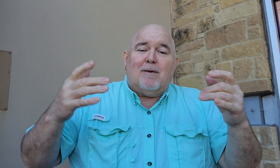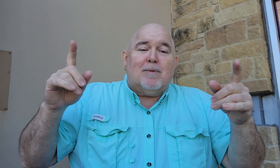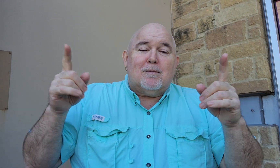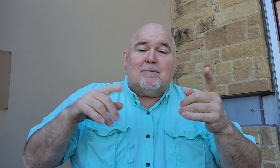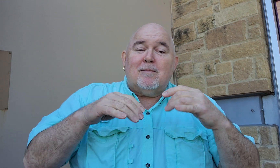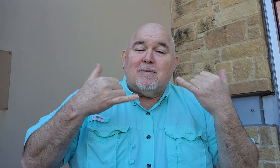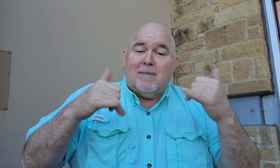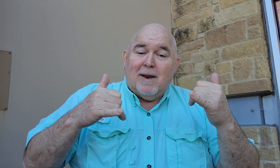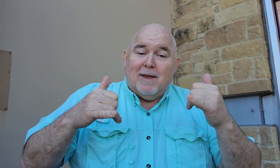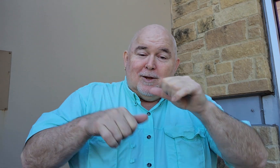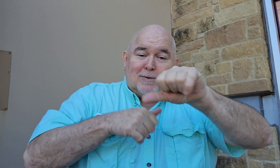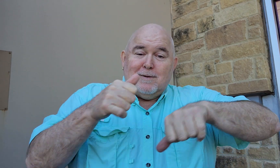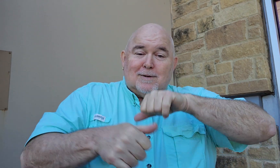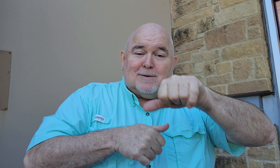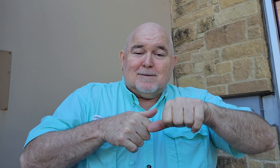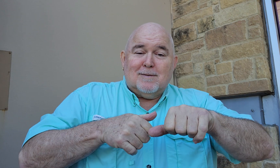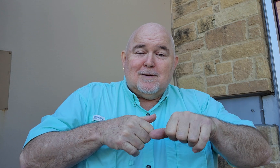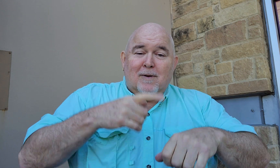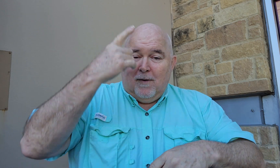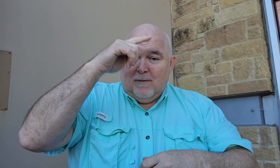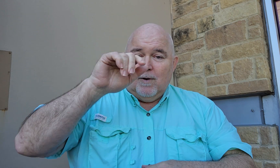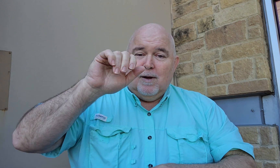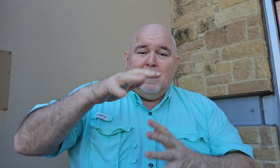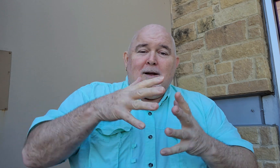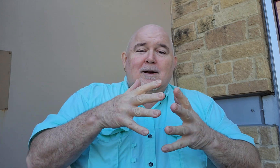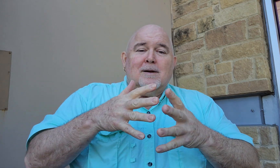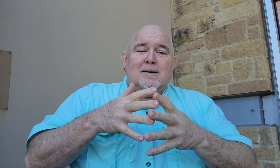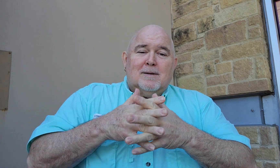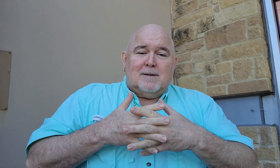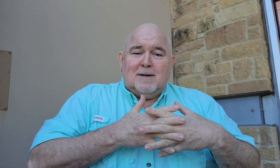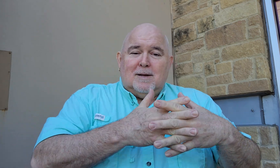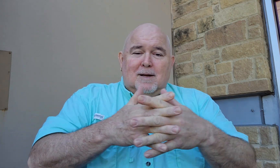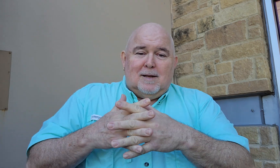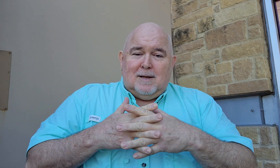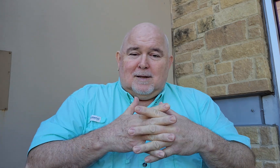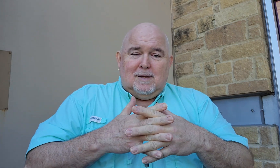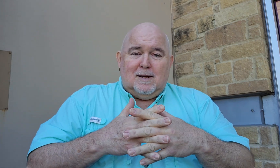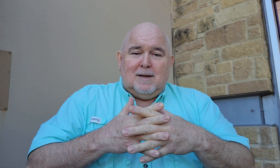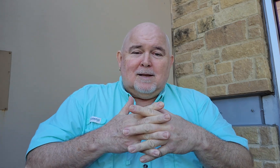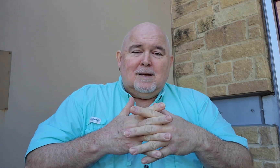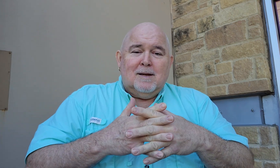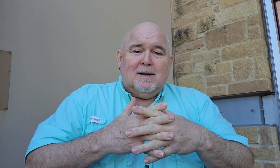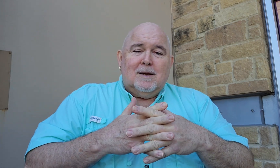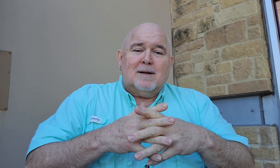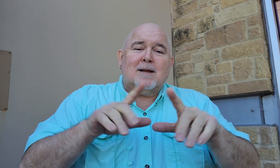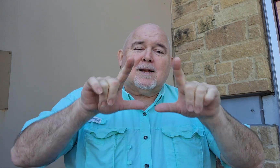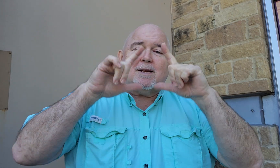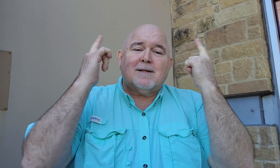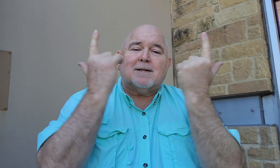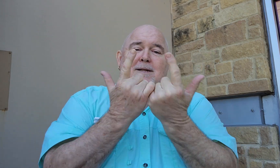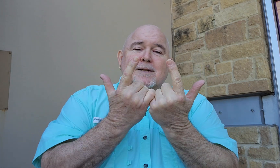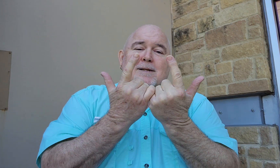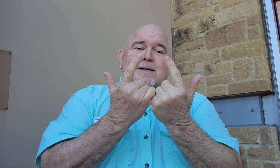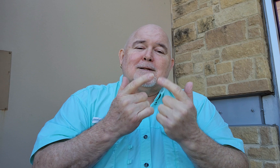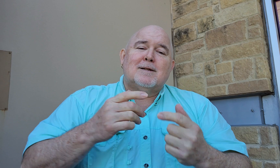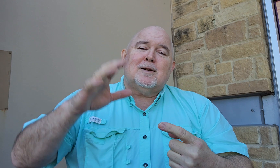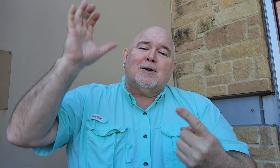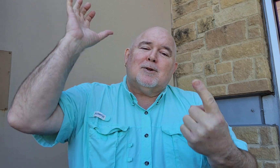But We're to the state of Street. We're going to able very well. We're going to able to 192 We're going